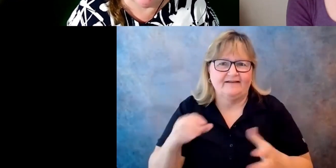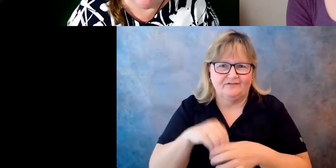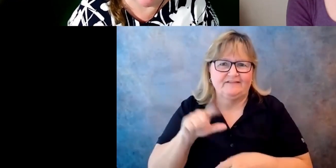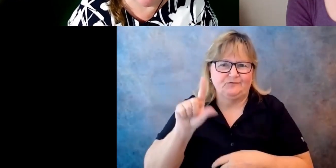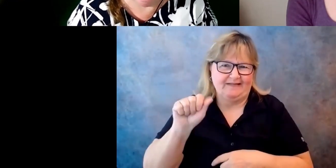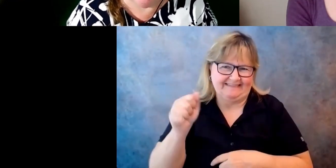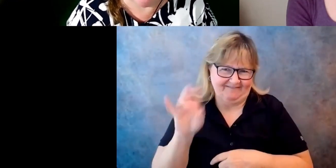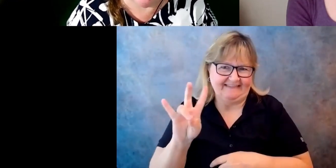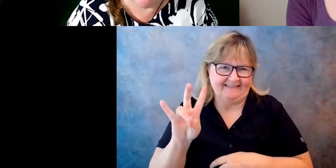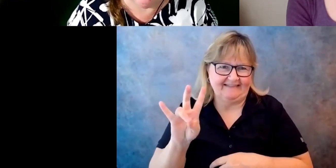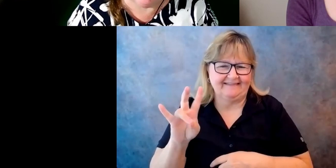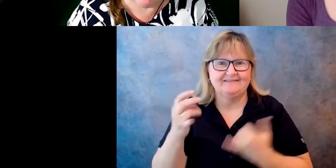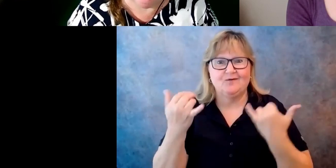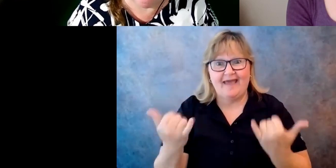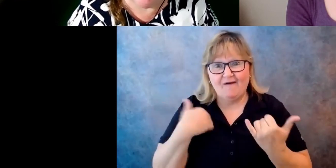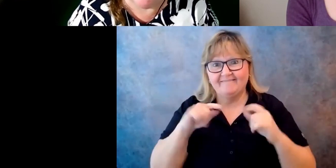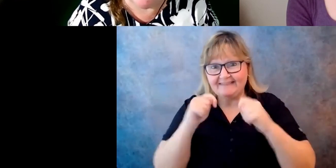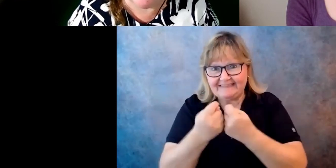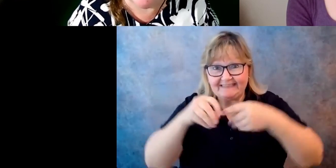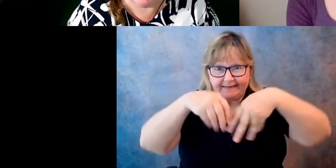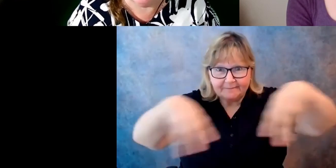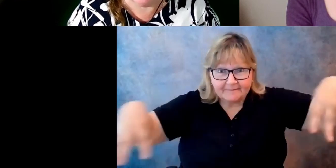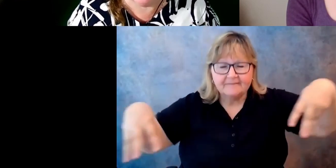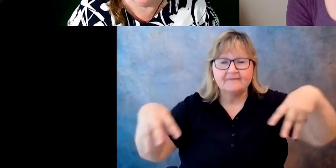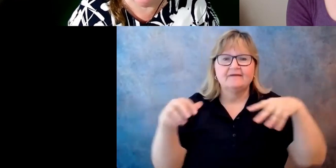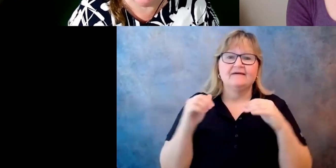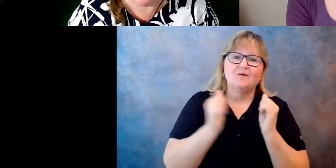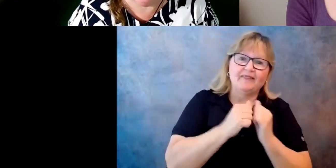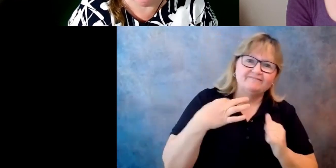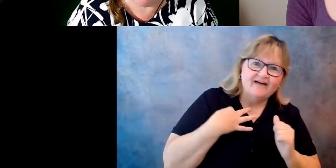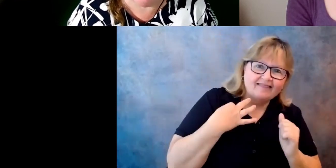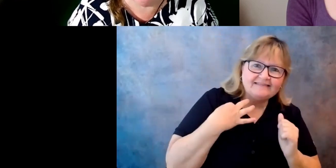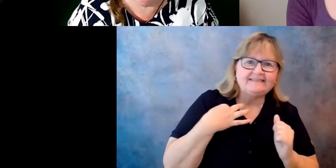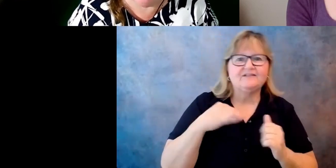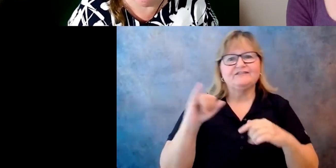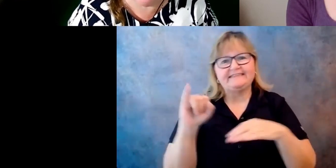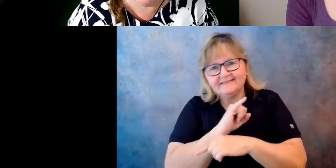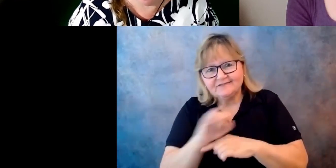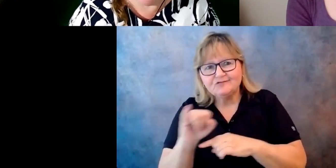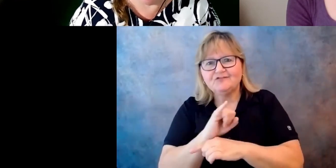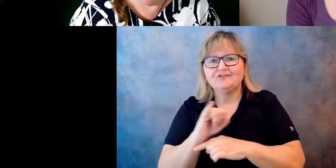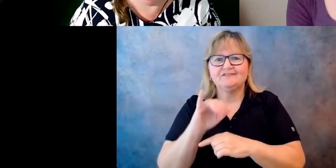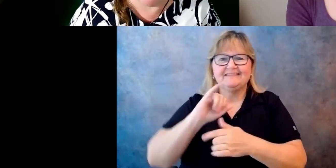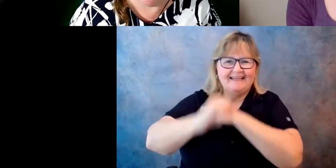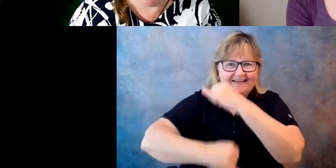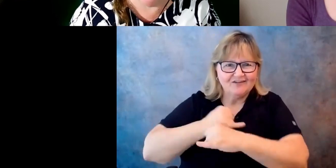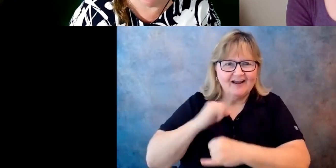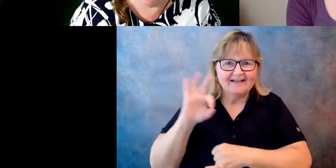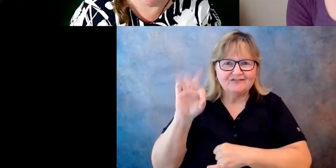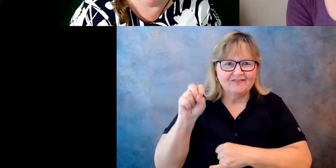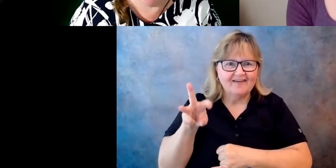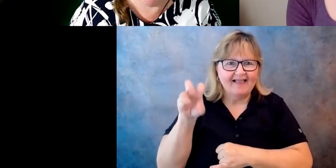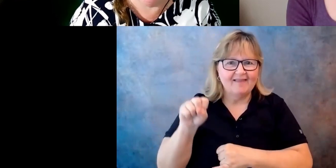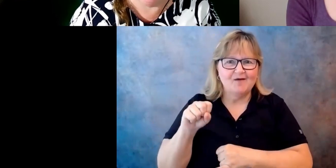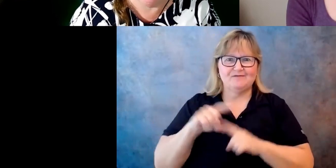So I have a team of volunteers and intermittent interns with disabilities and international fellows, but I am the only